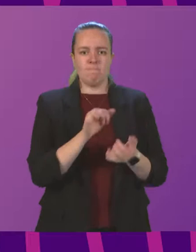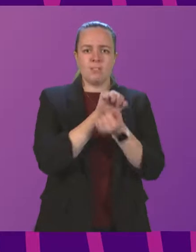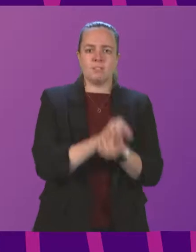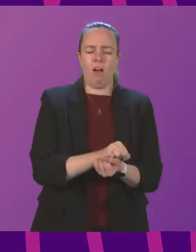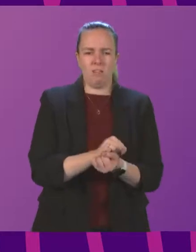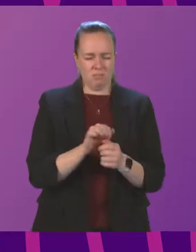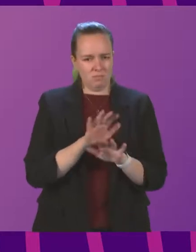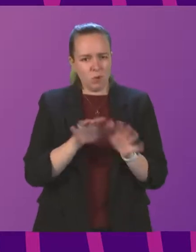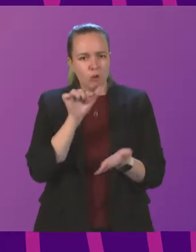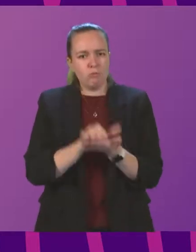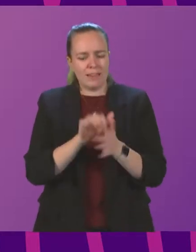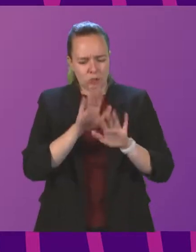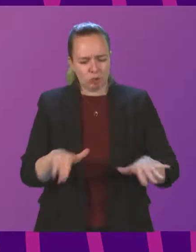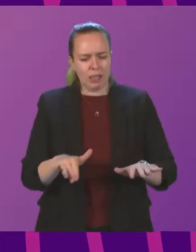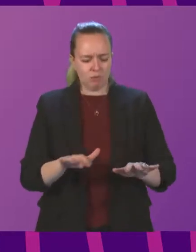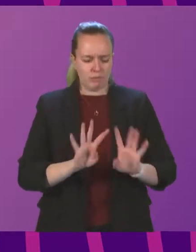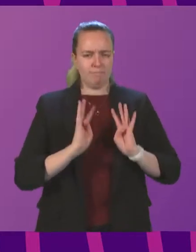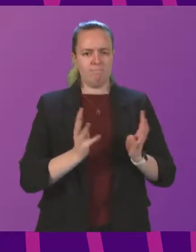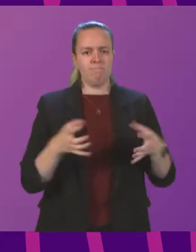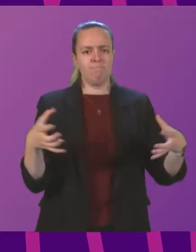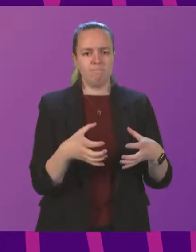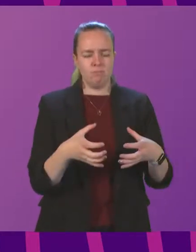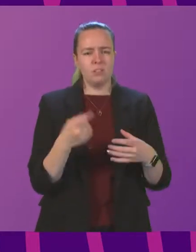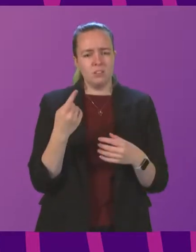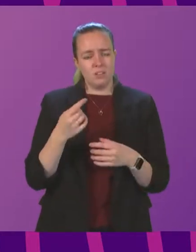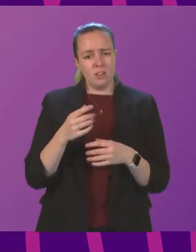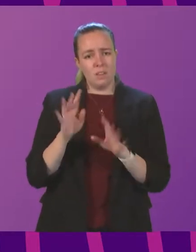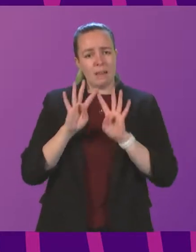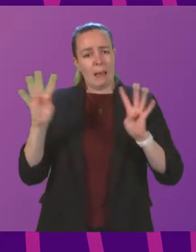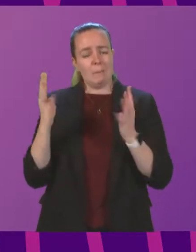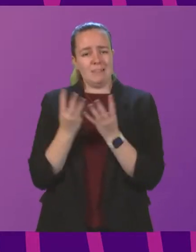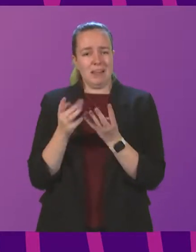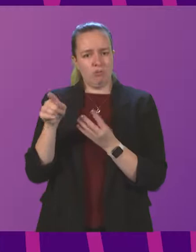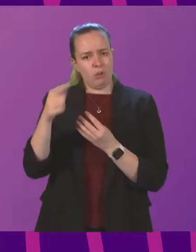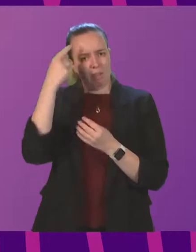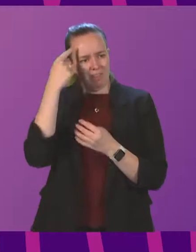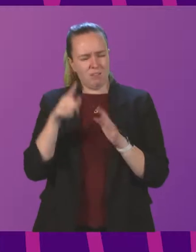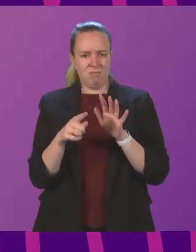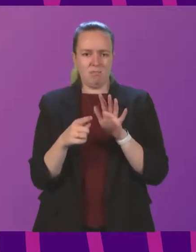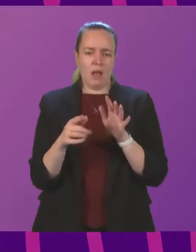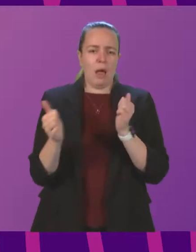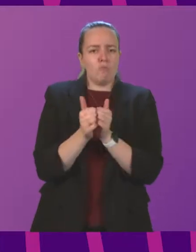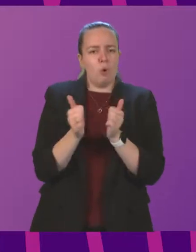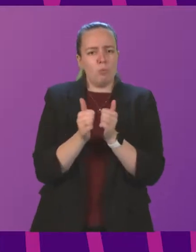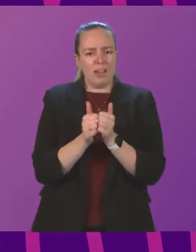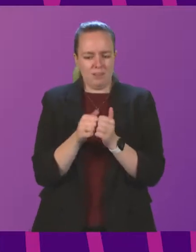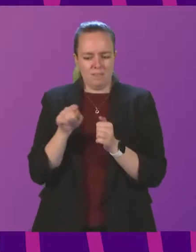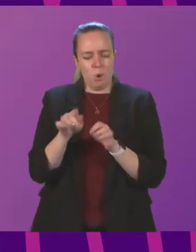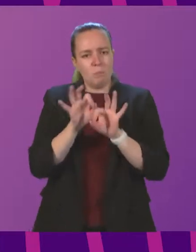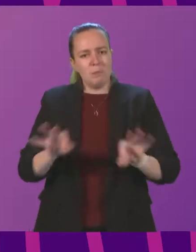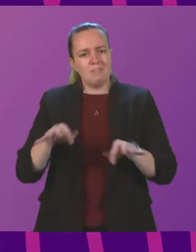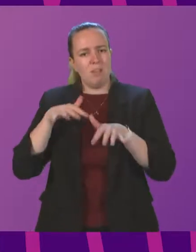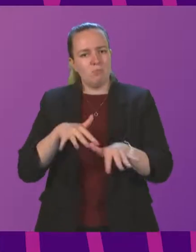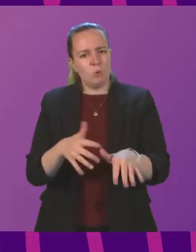children are being kettled. Does the Cabinet Secretary think that kettling is a proportionate tactic to use when dealing with peaceful protest?